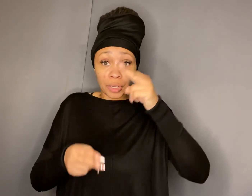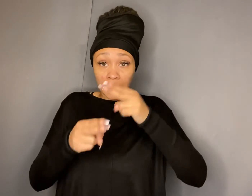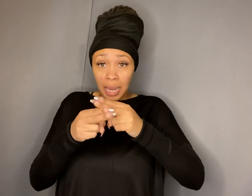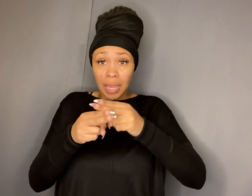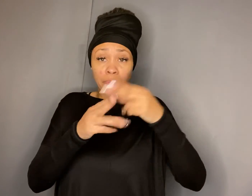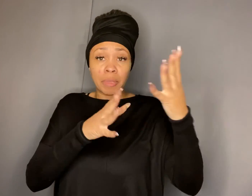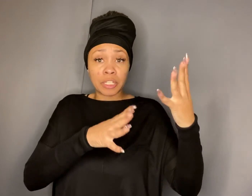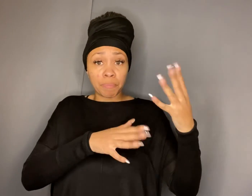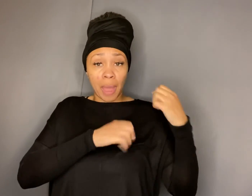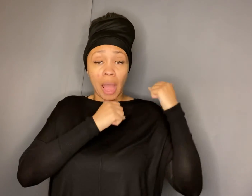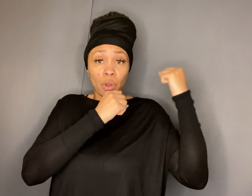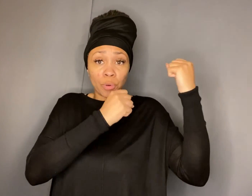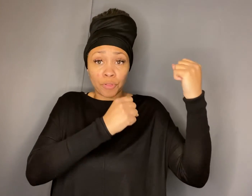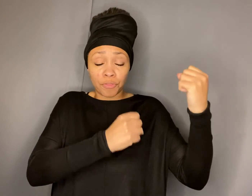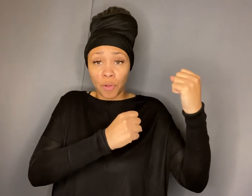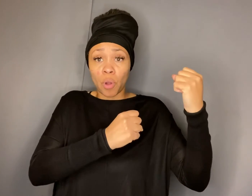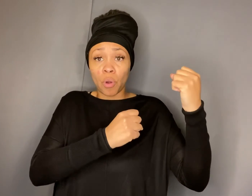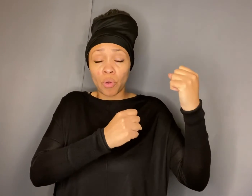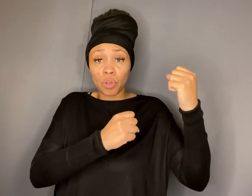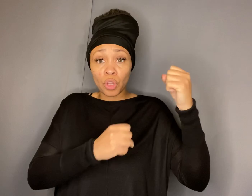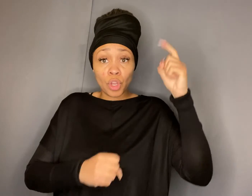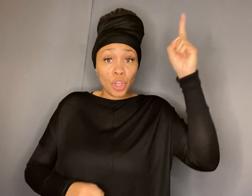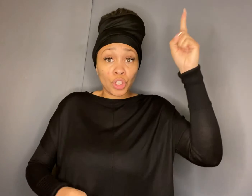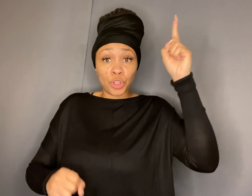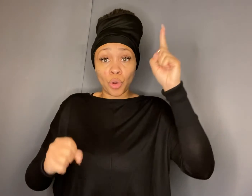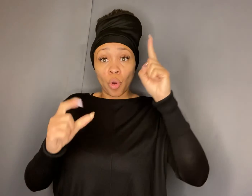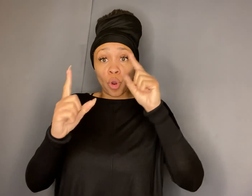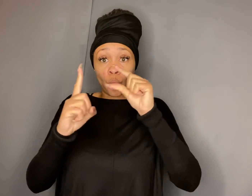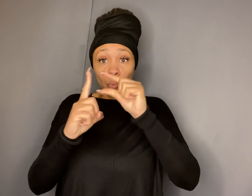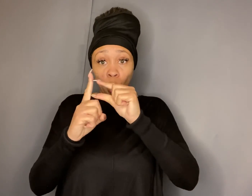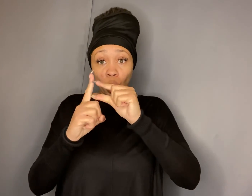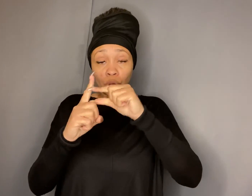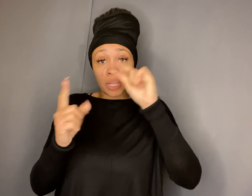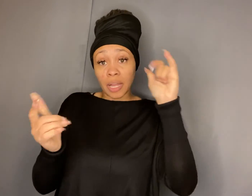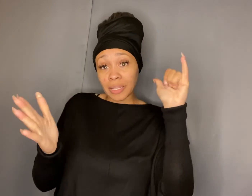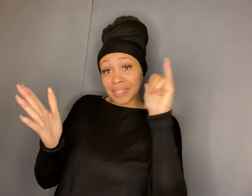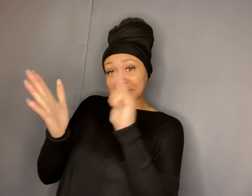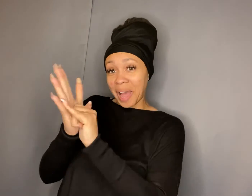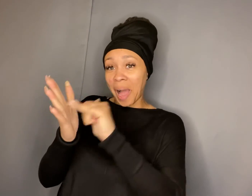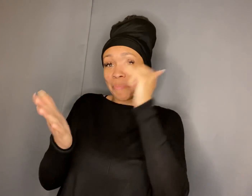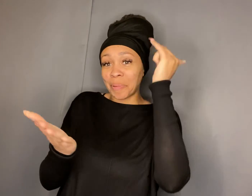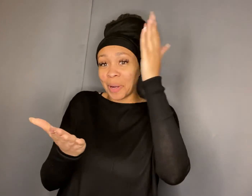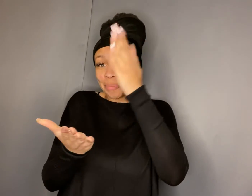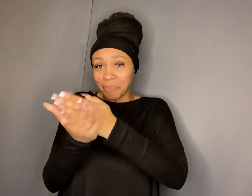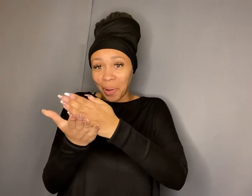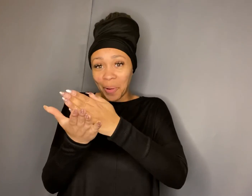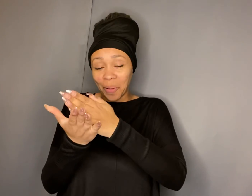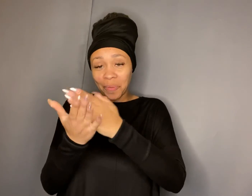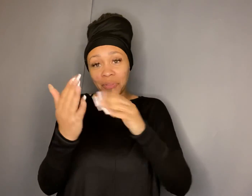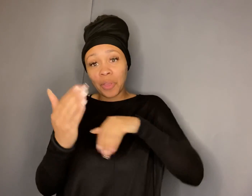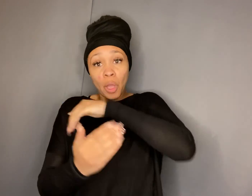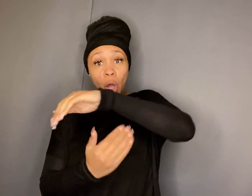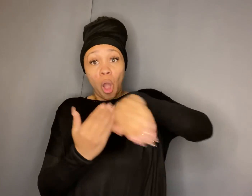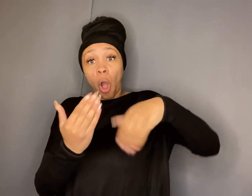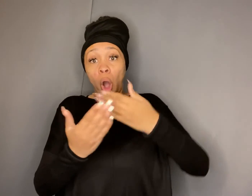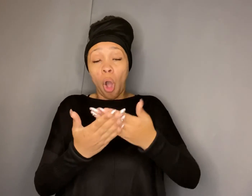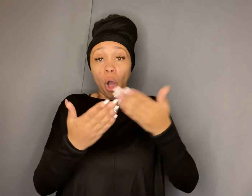name is powerful your words unstoppable all